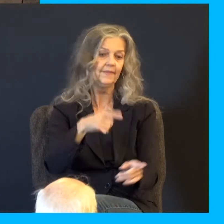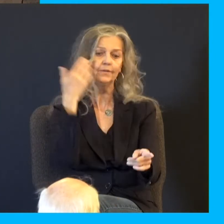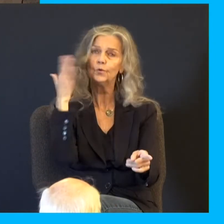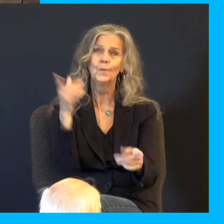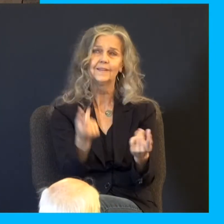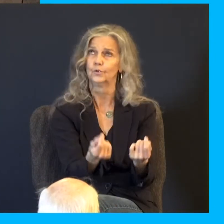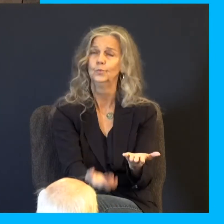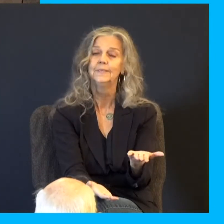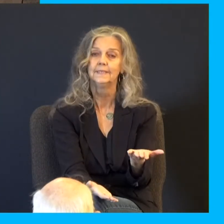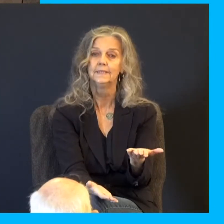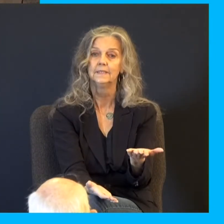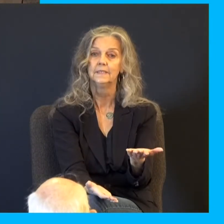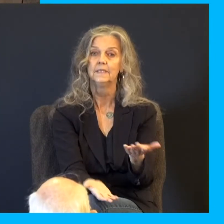He was interceding for us.